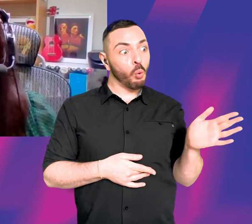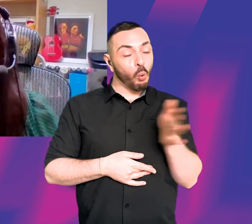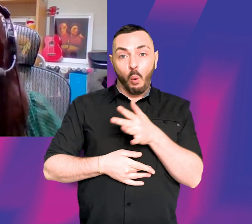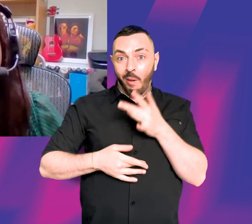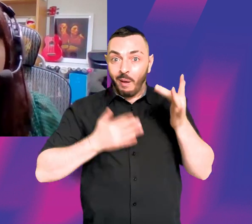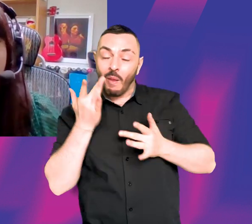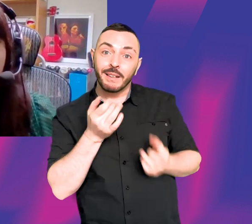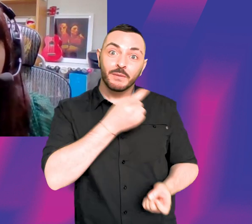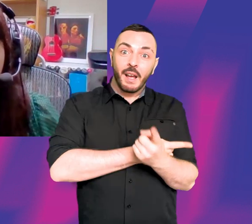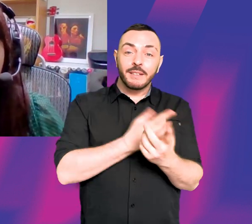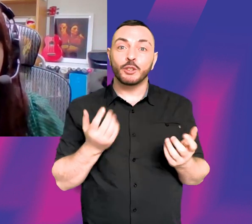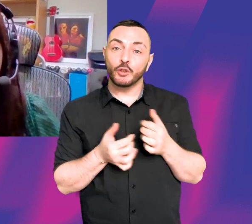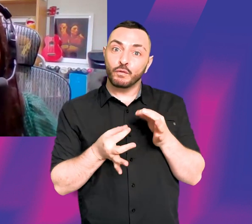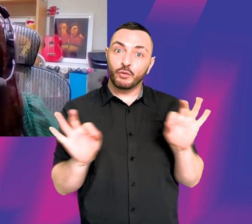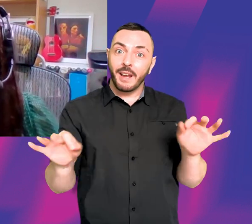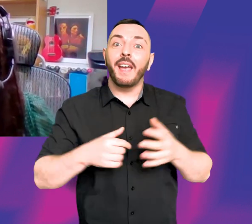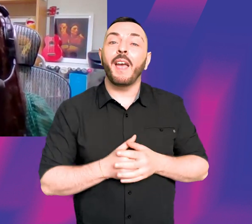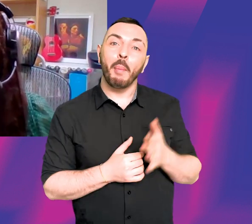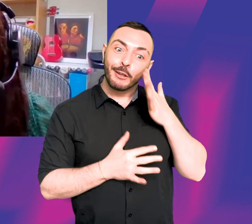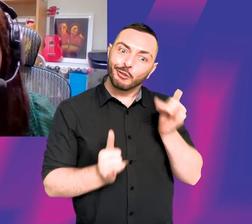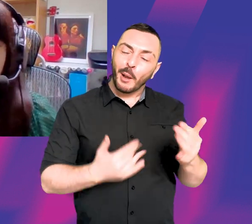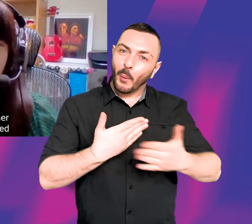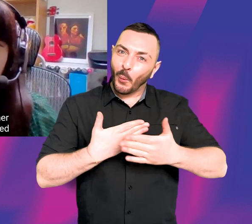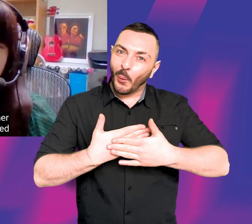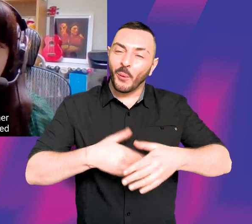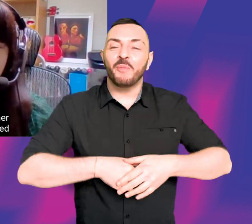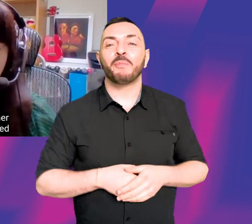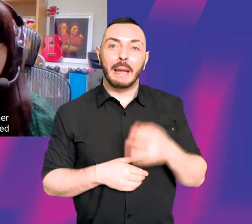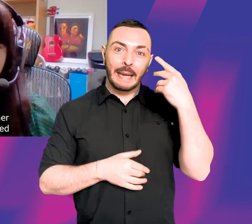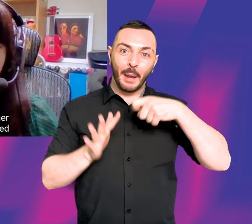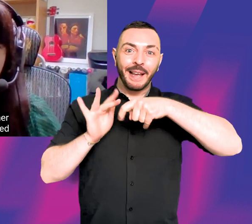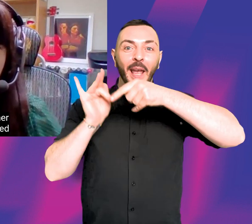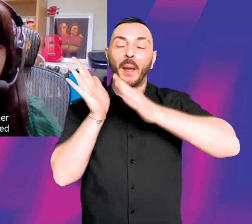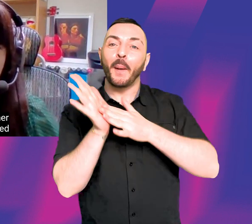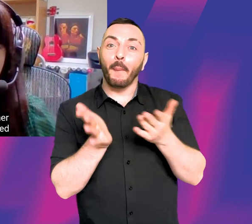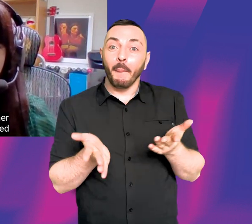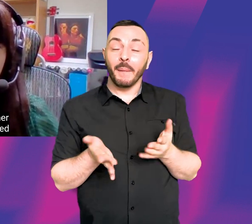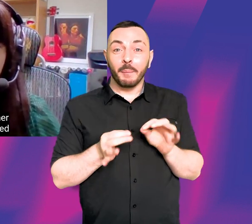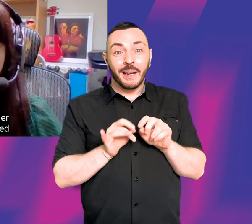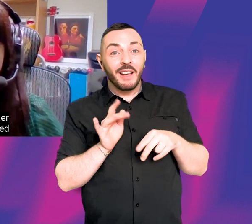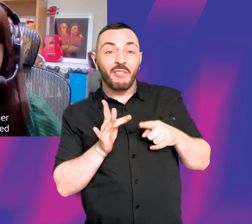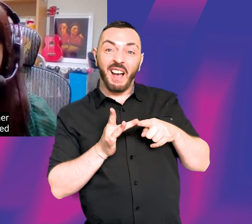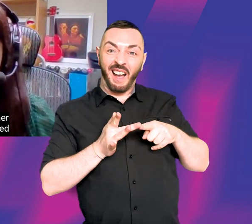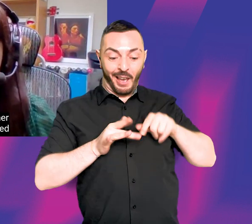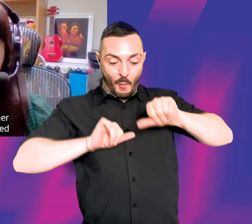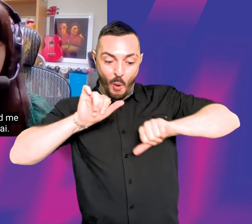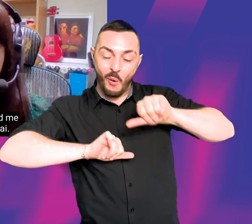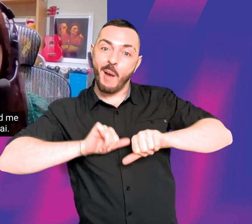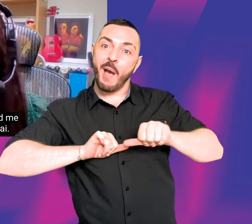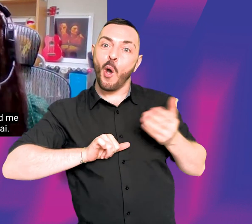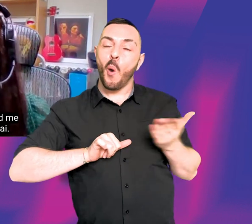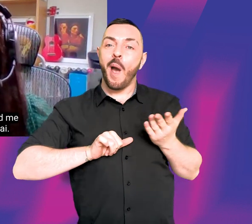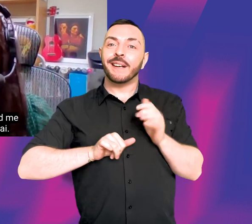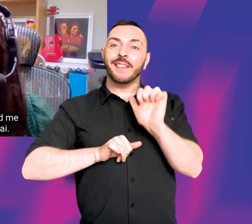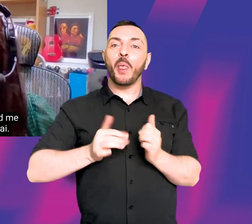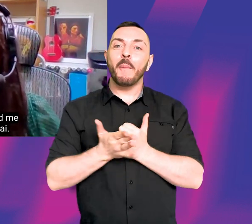free, so please do come back again and check out more. My name's Kim, and I'm a programmer for BFI South Bank, and I was so thrilled when the